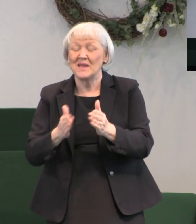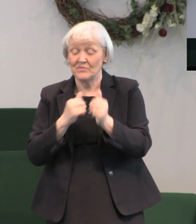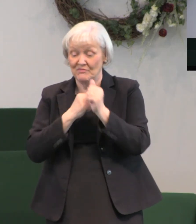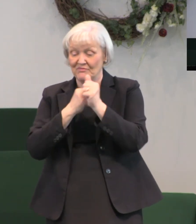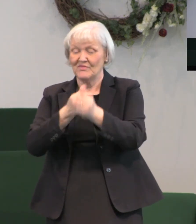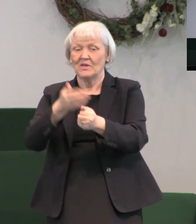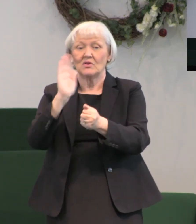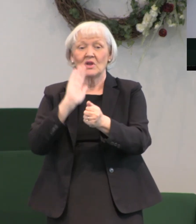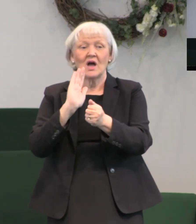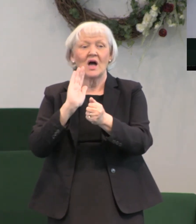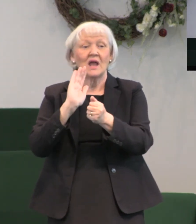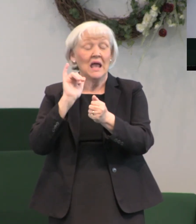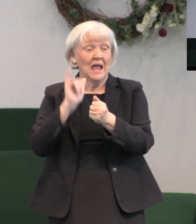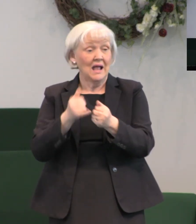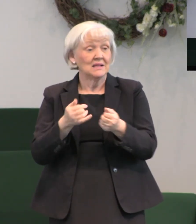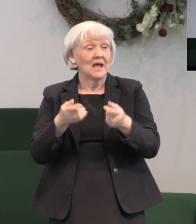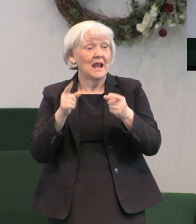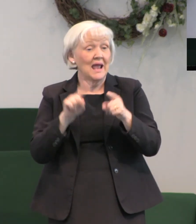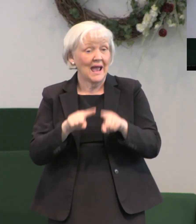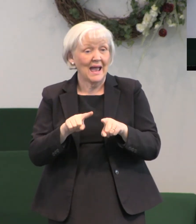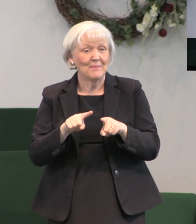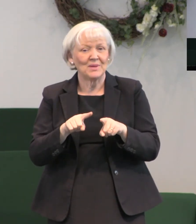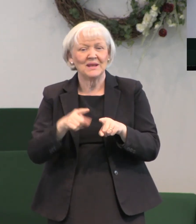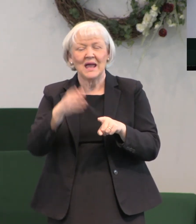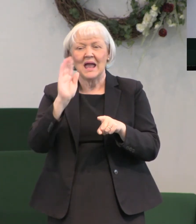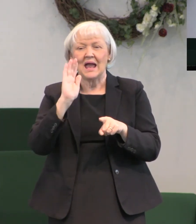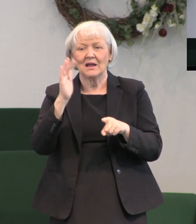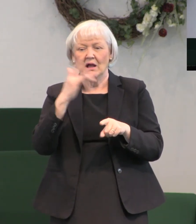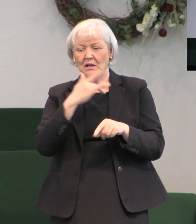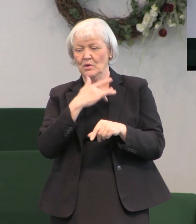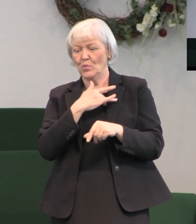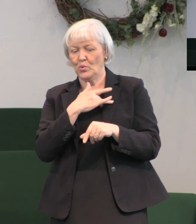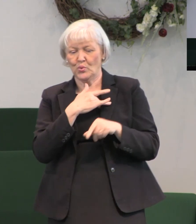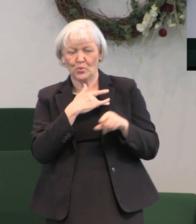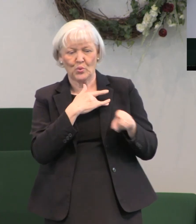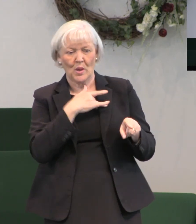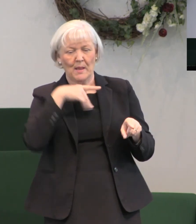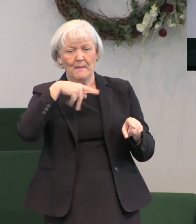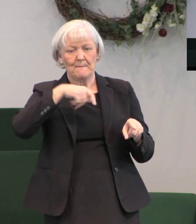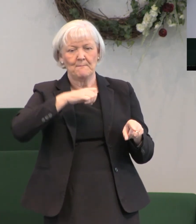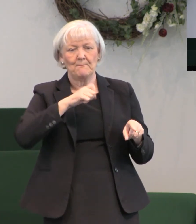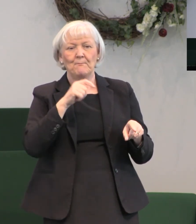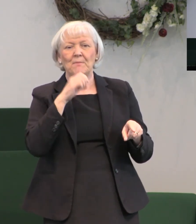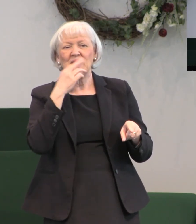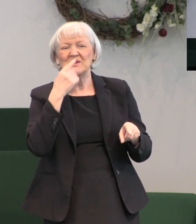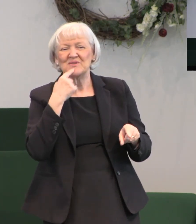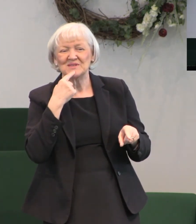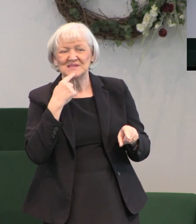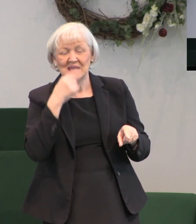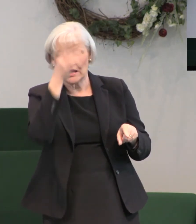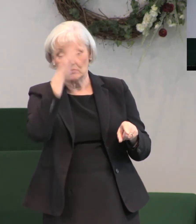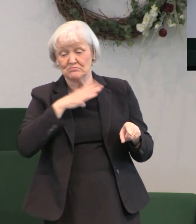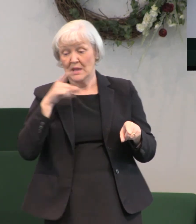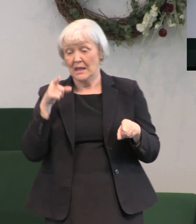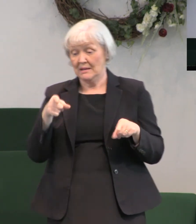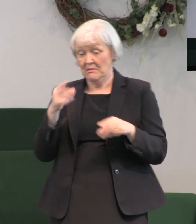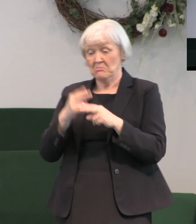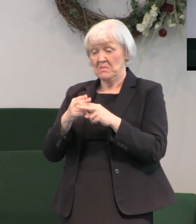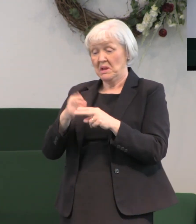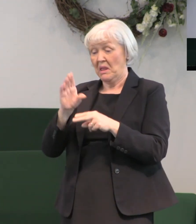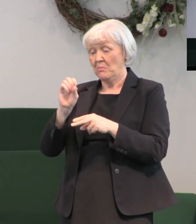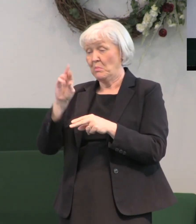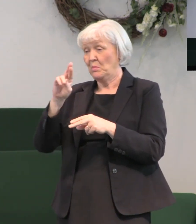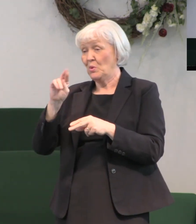the same time that was going on God spoke to Peter and said I've got a fellow over here named Cornelius